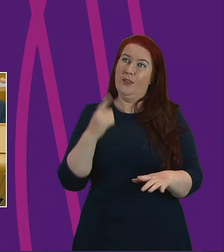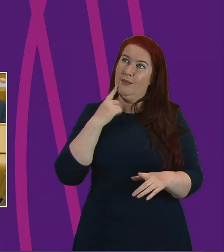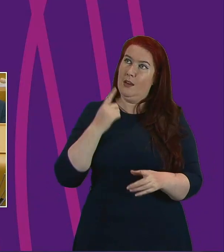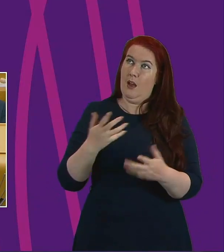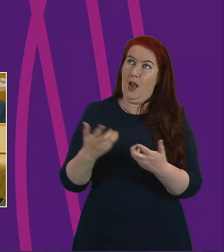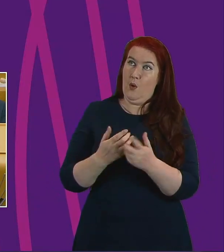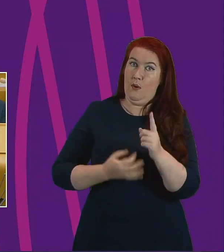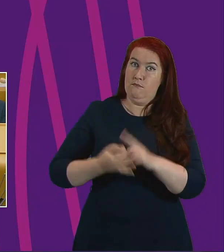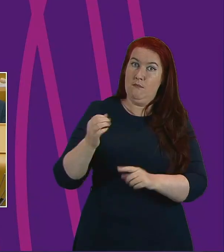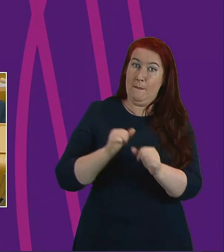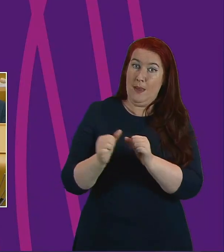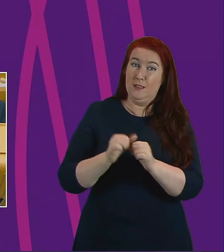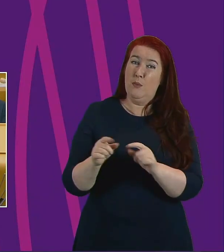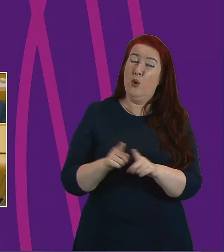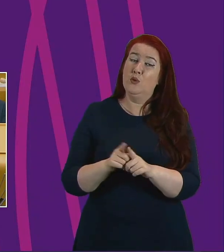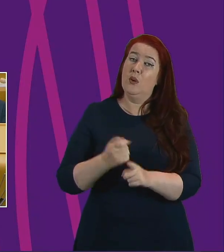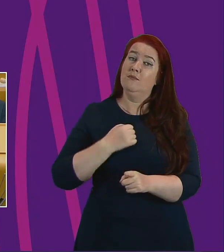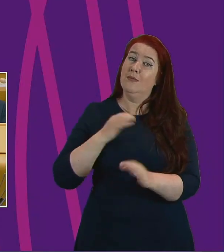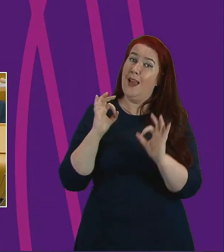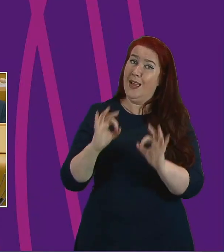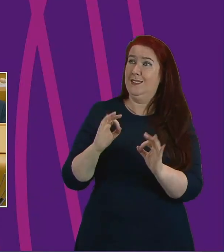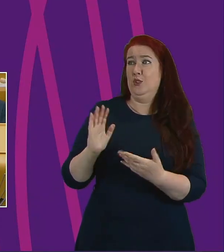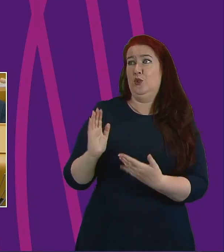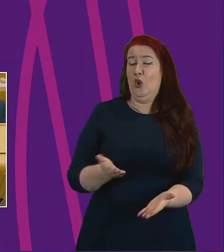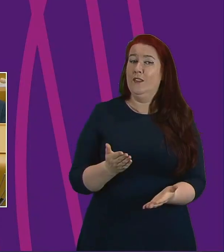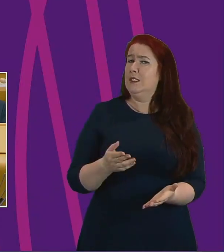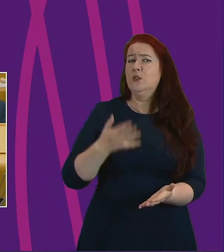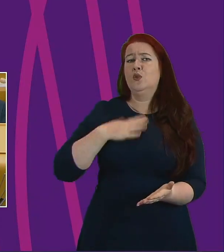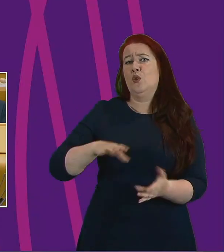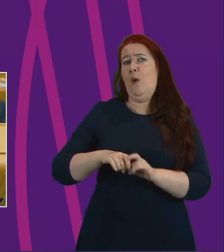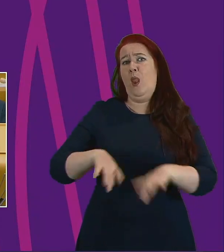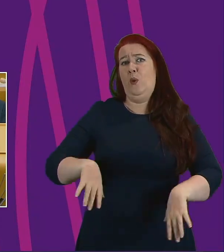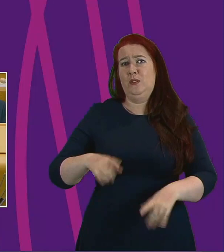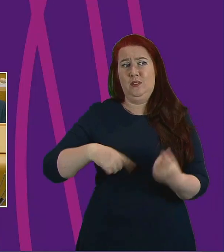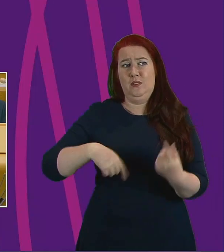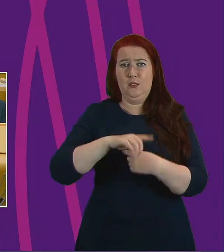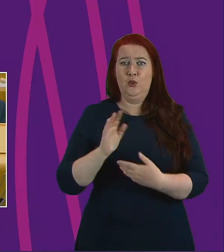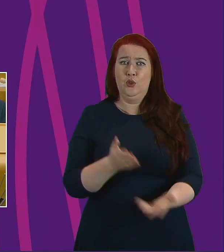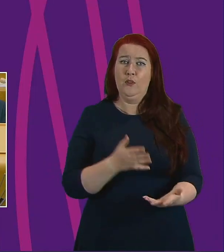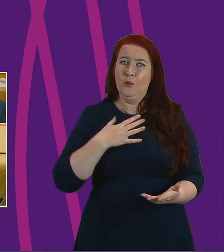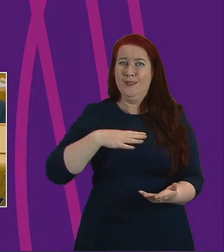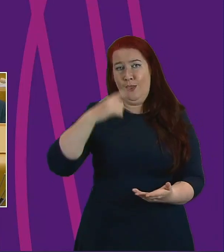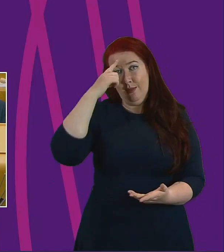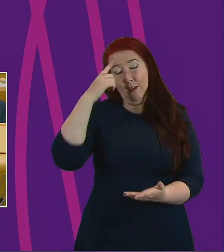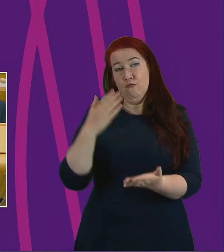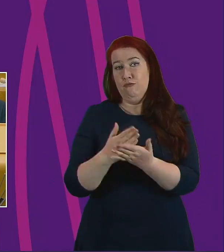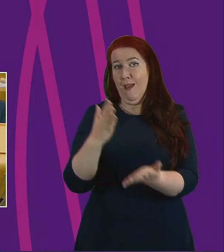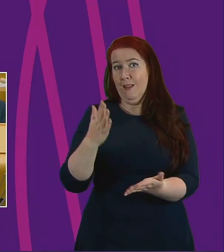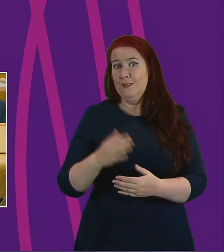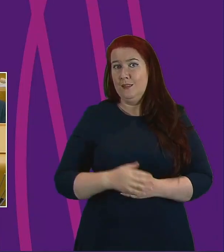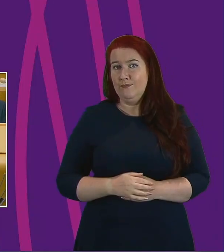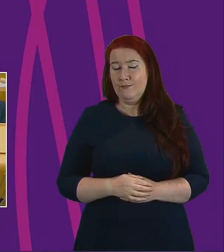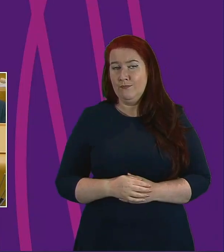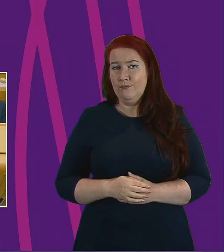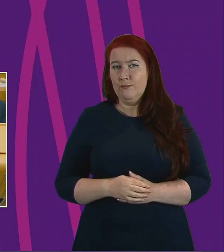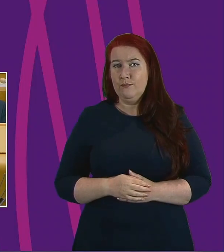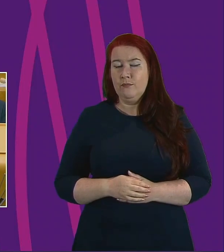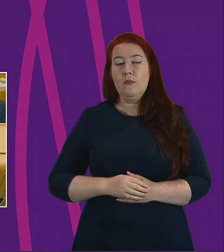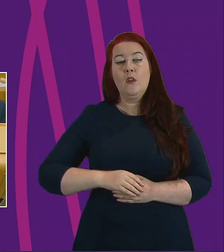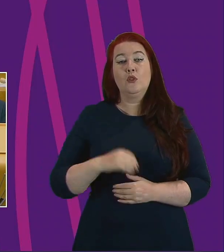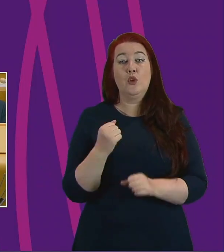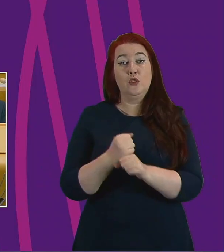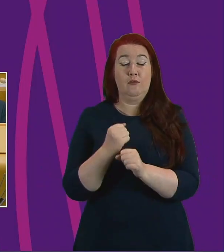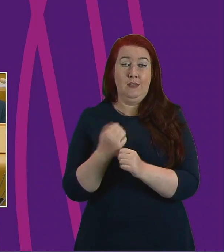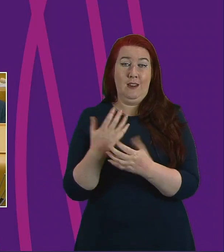do if we don't want to lose excellent services already in place. A very important dose of reality. One of the Scottish Government's key policies is